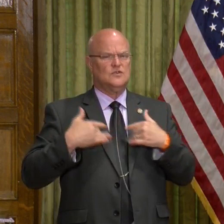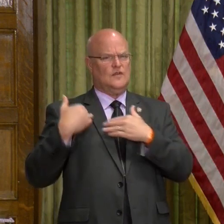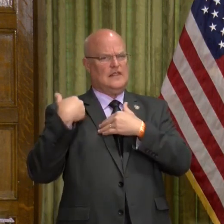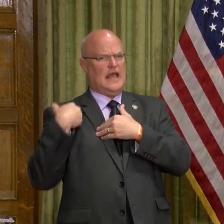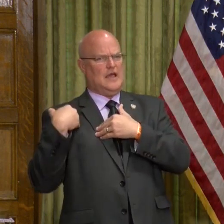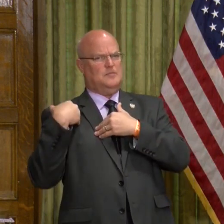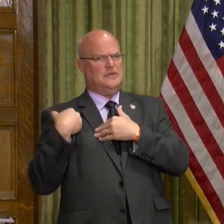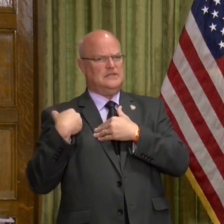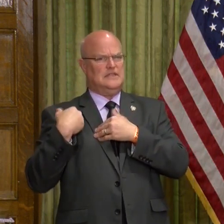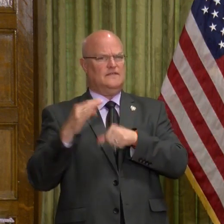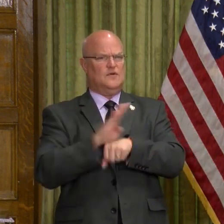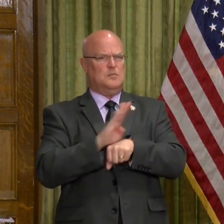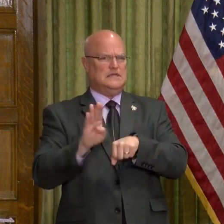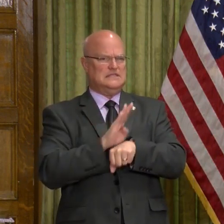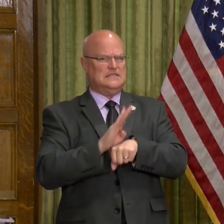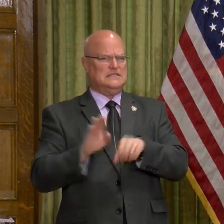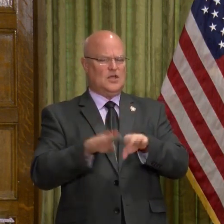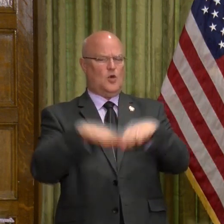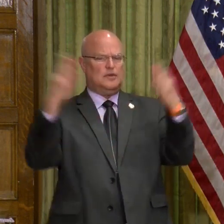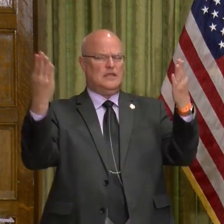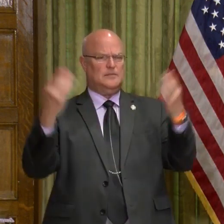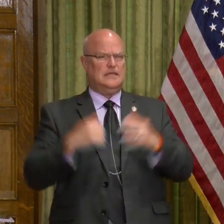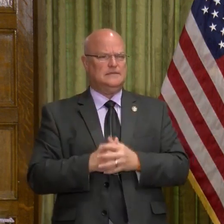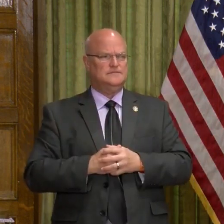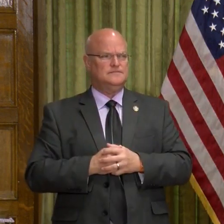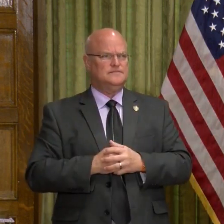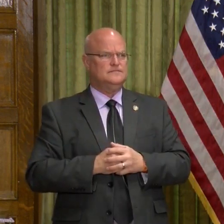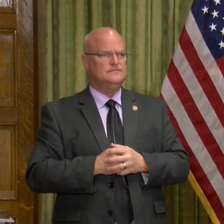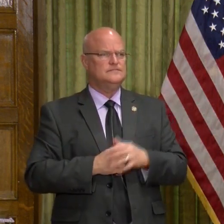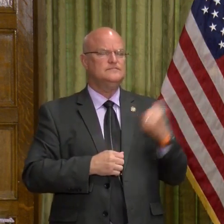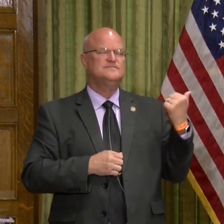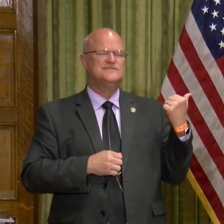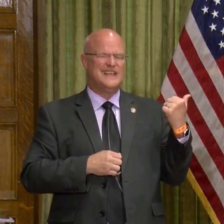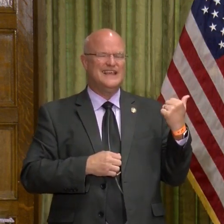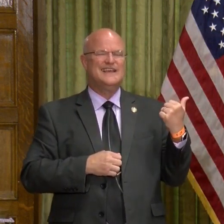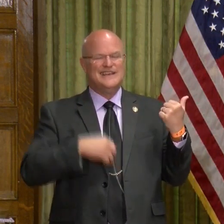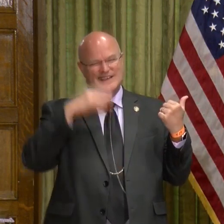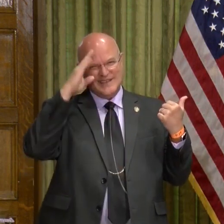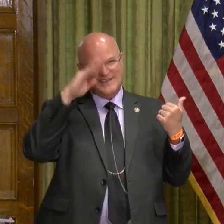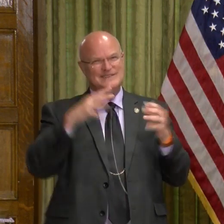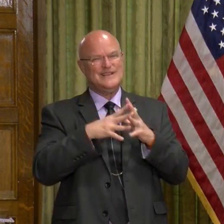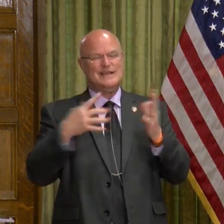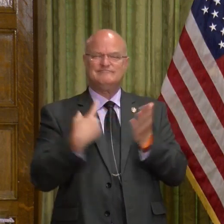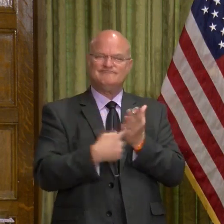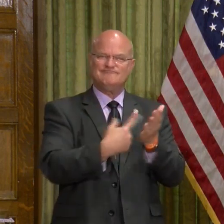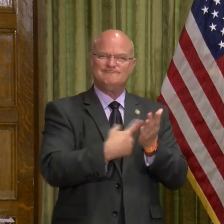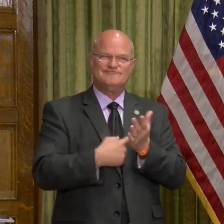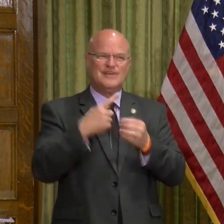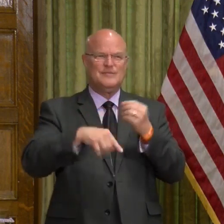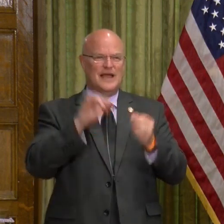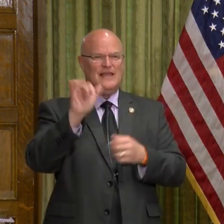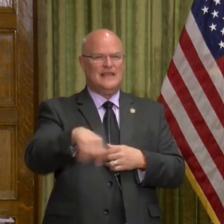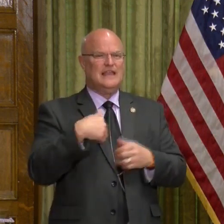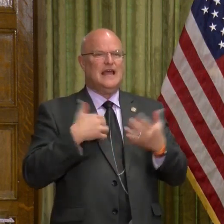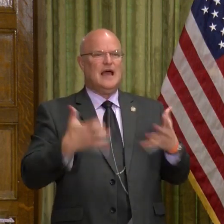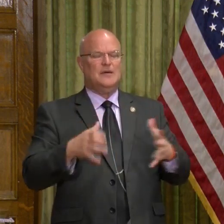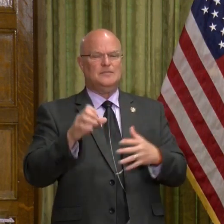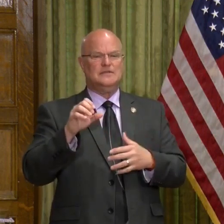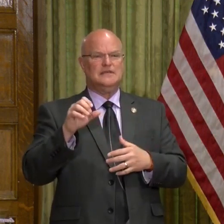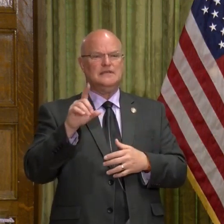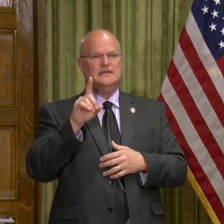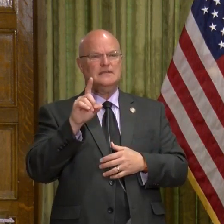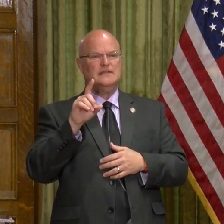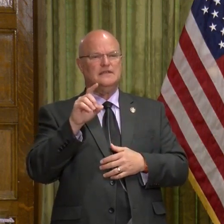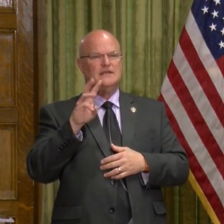for businesses opening back up? You know, there's a lot of conversation about that, and I'm going to let Stuart